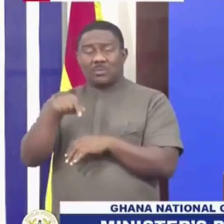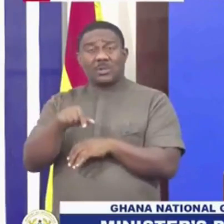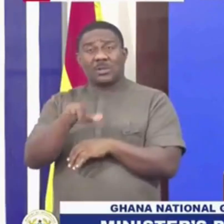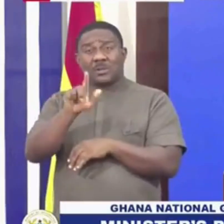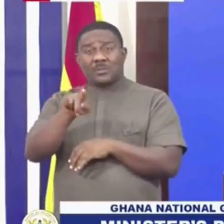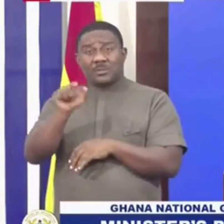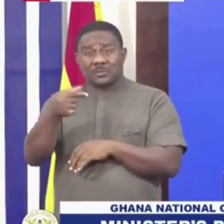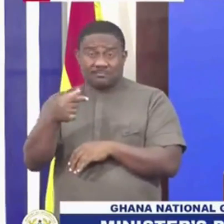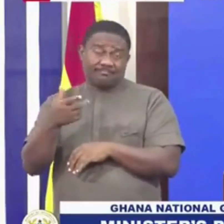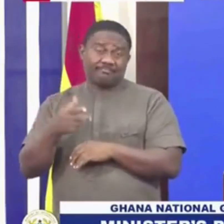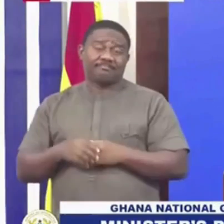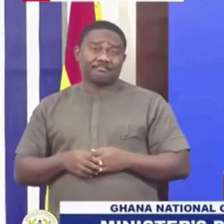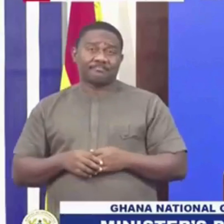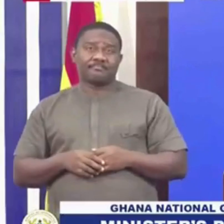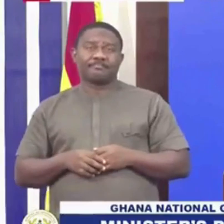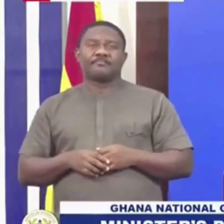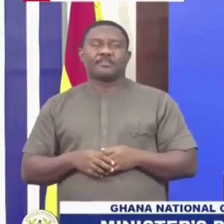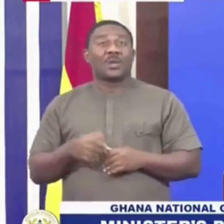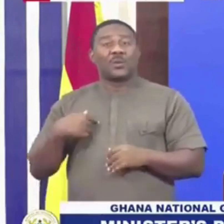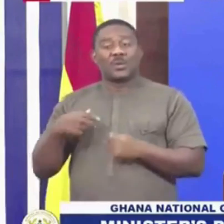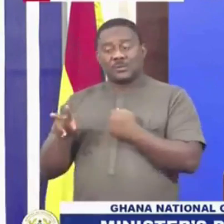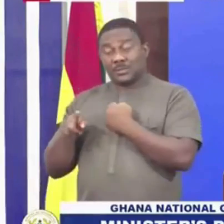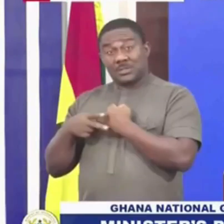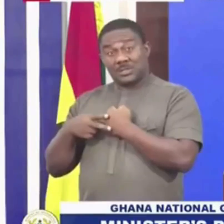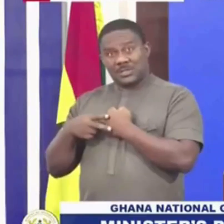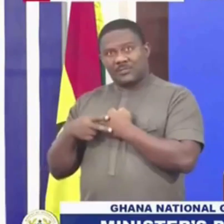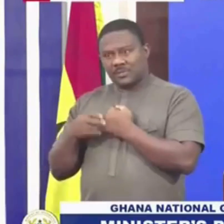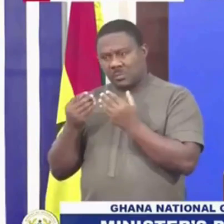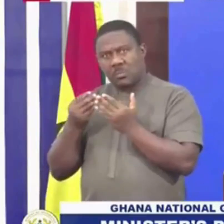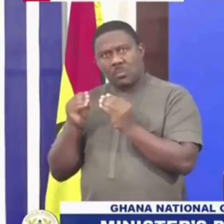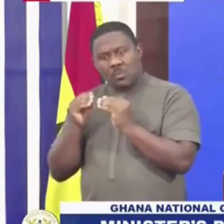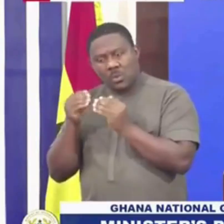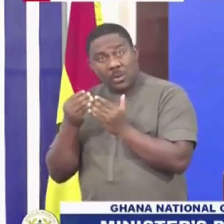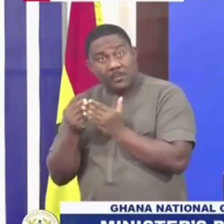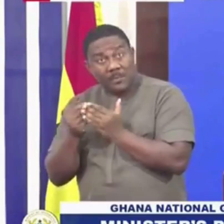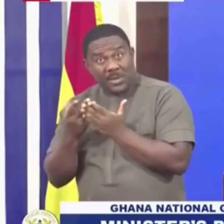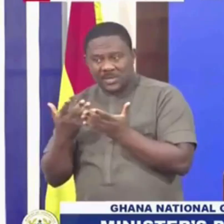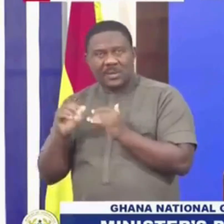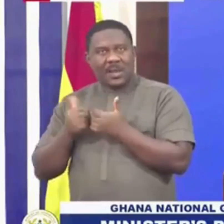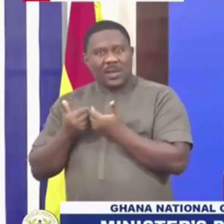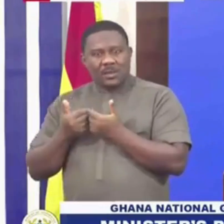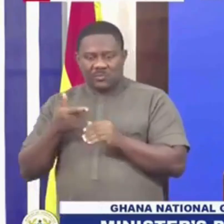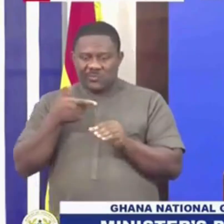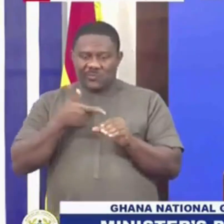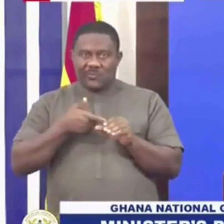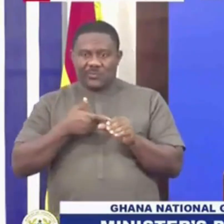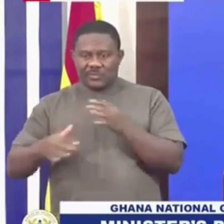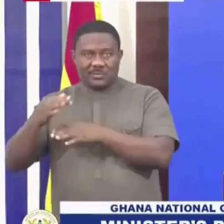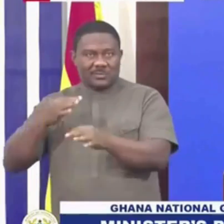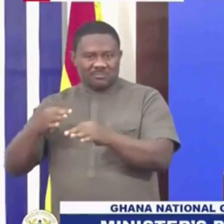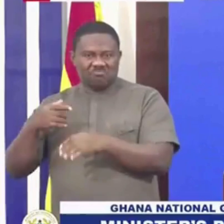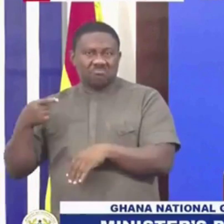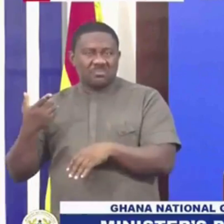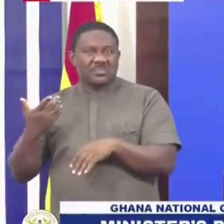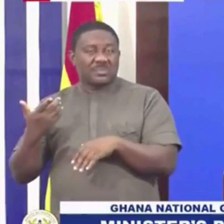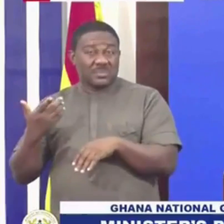significant. Now, cost savings for the fuel substitution. So substituting gas for liquid fuel